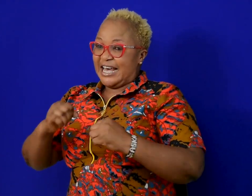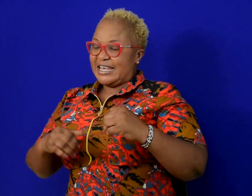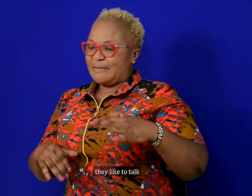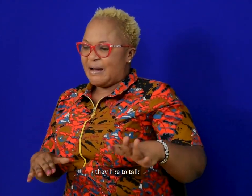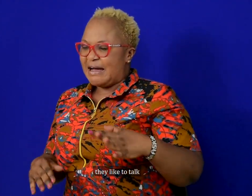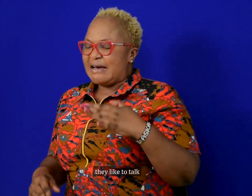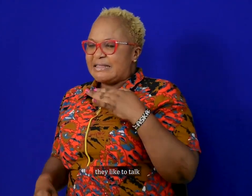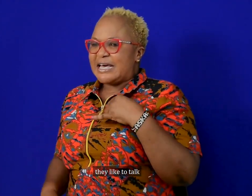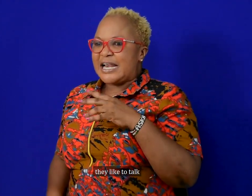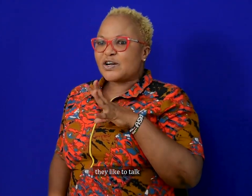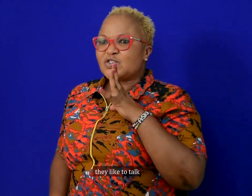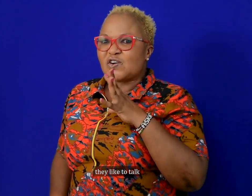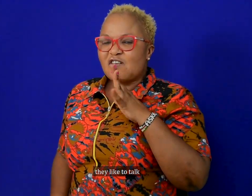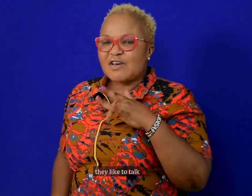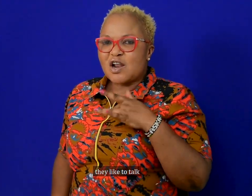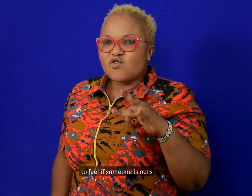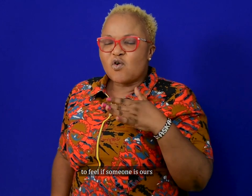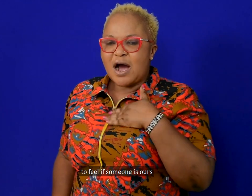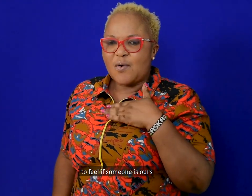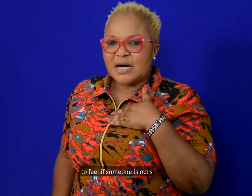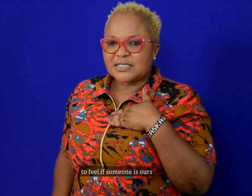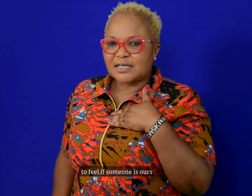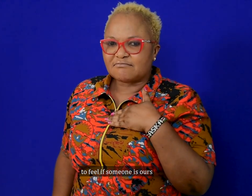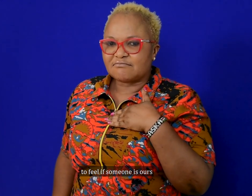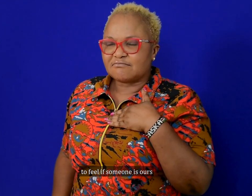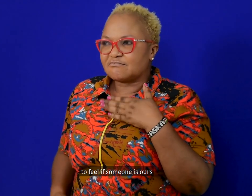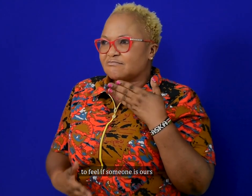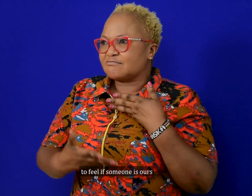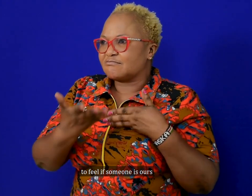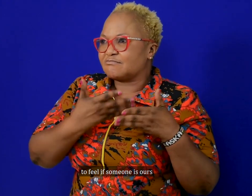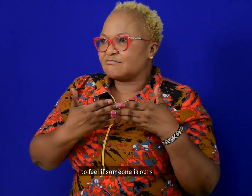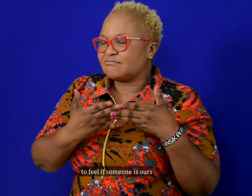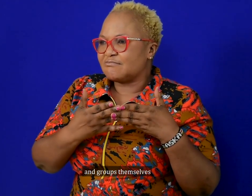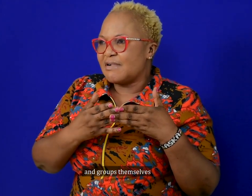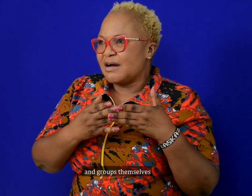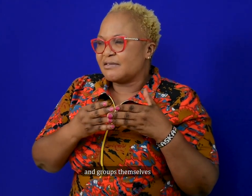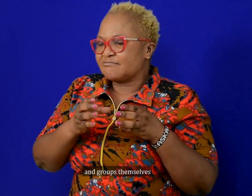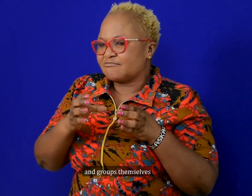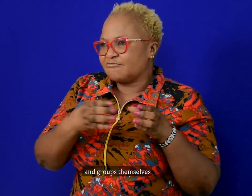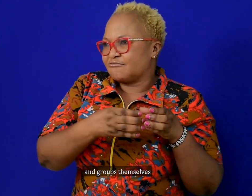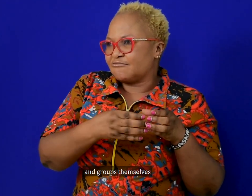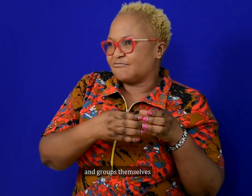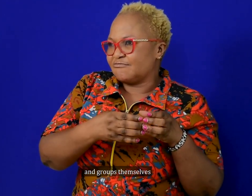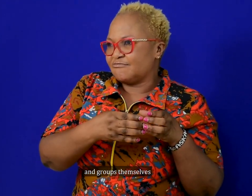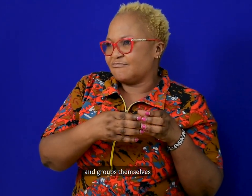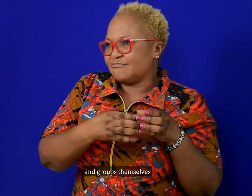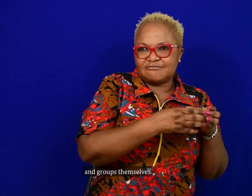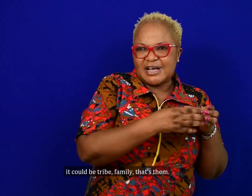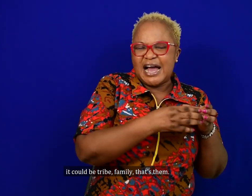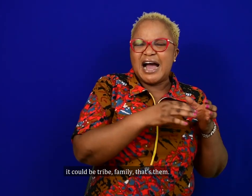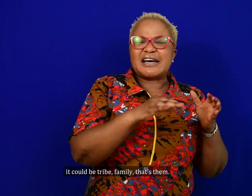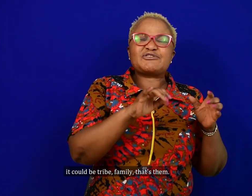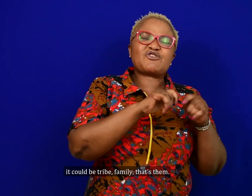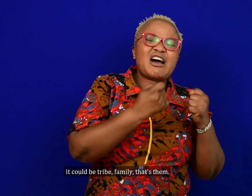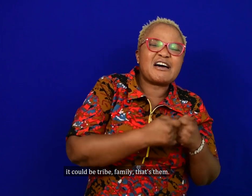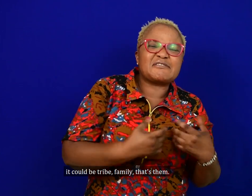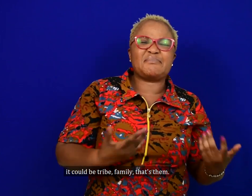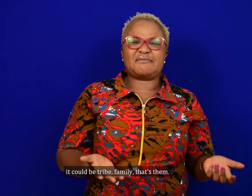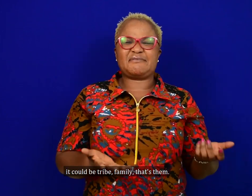they like to talk, to feel if someone is ours, and they group themselves. It could be based on tribe,